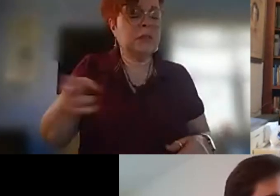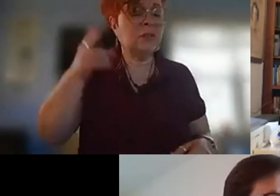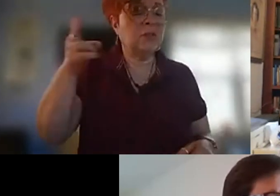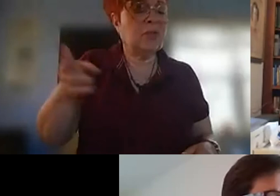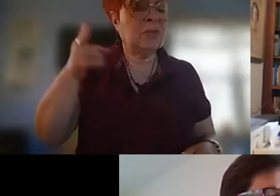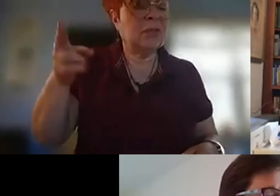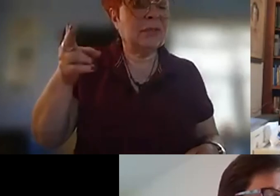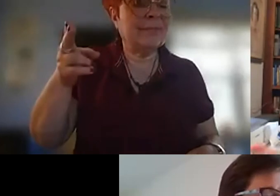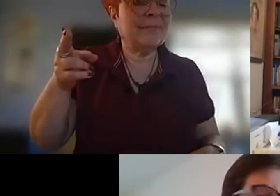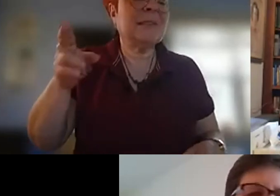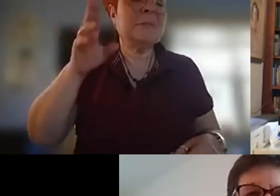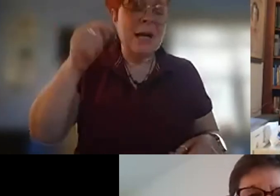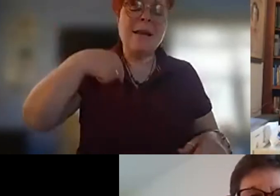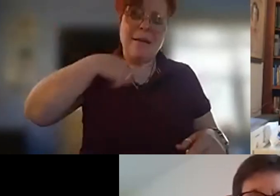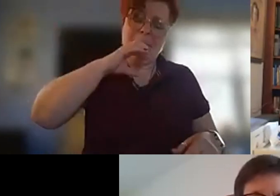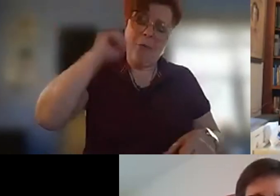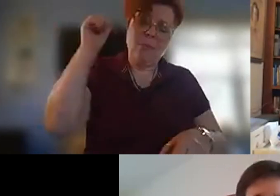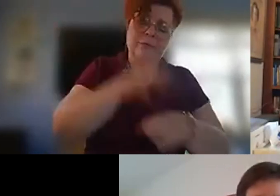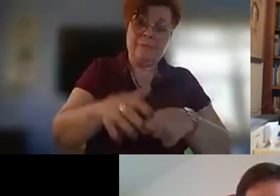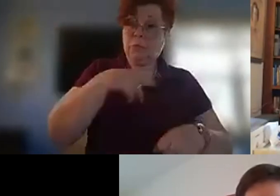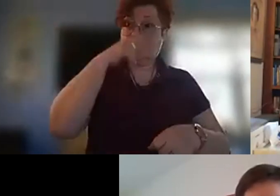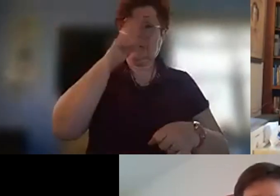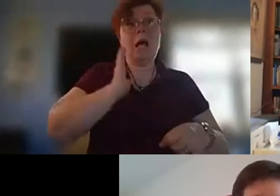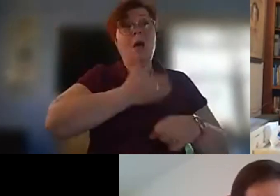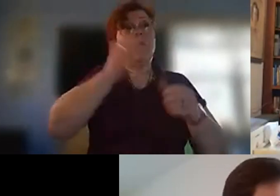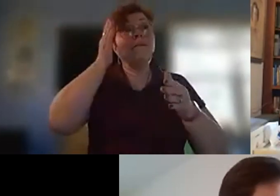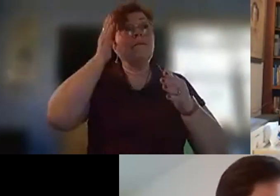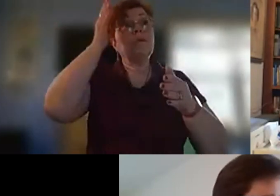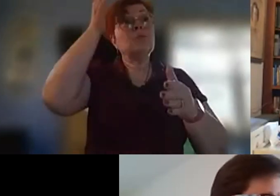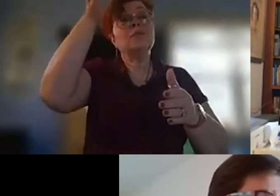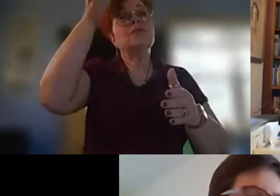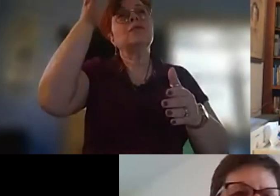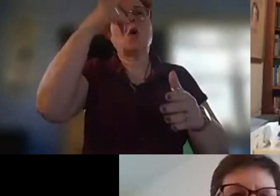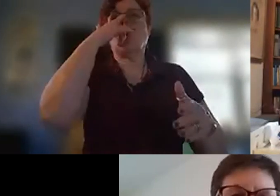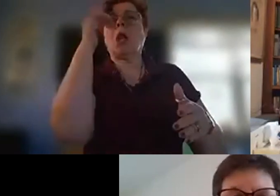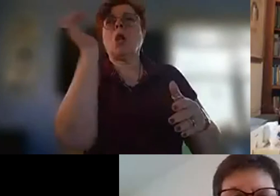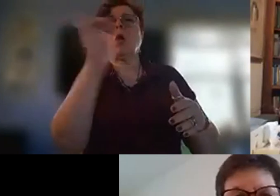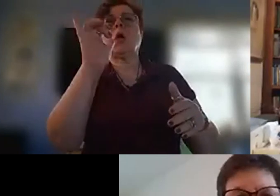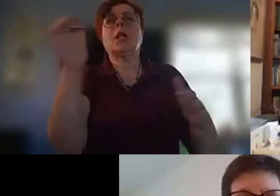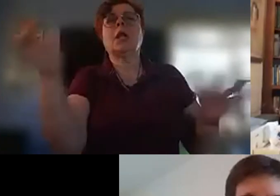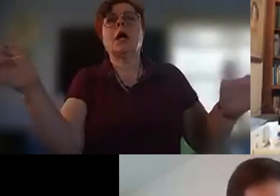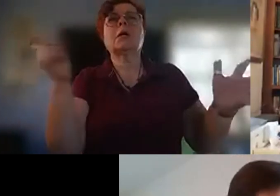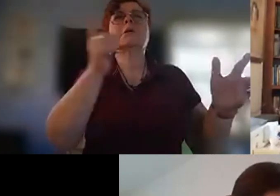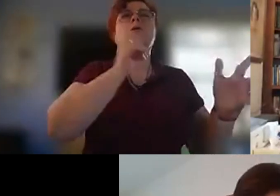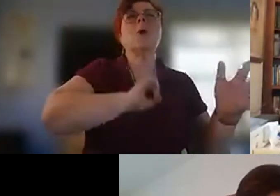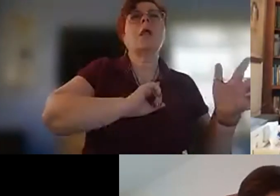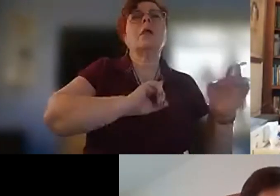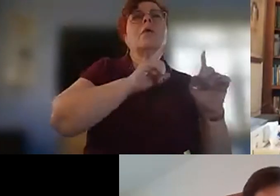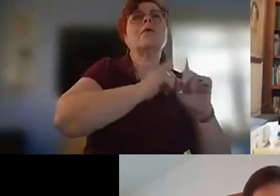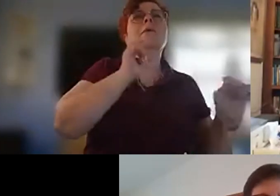enough to see that our future sings of a tale swallowed by a mouth as